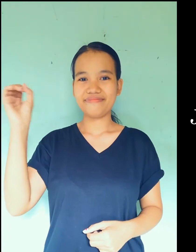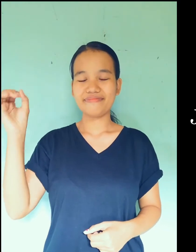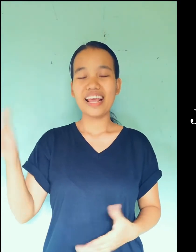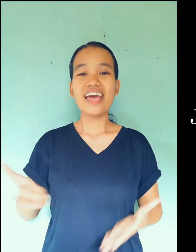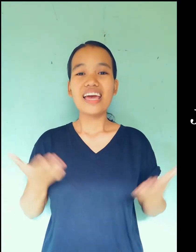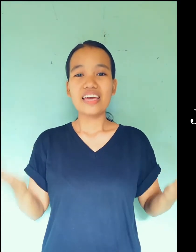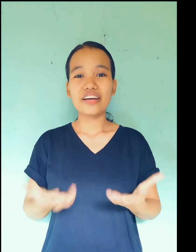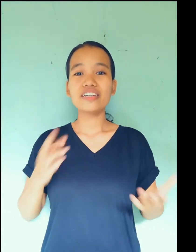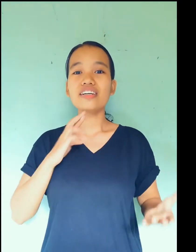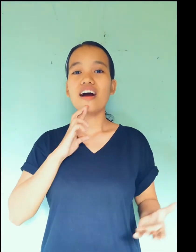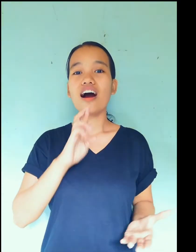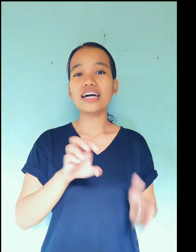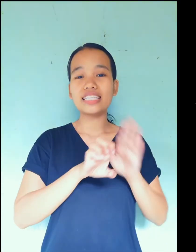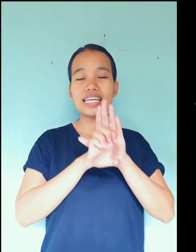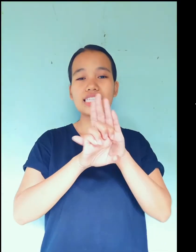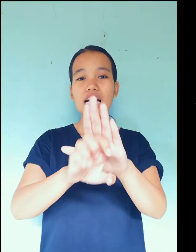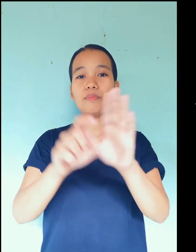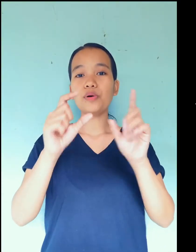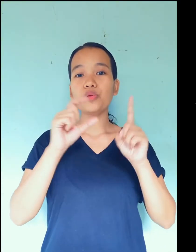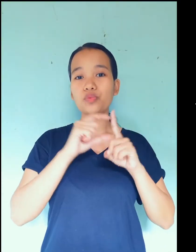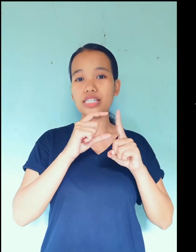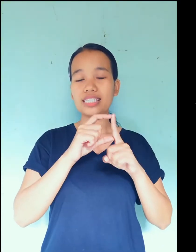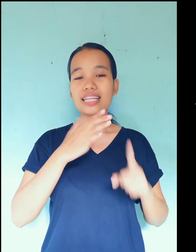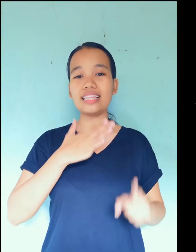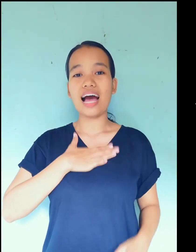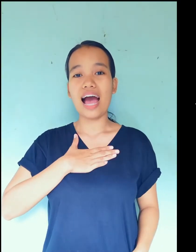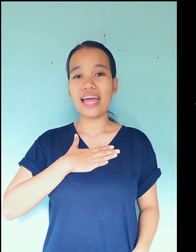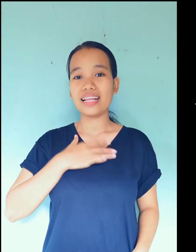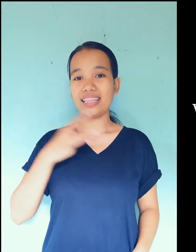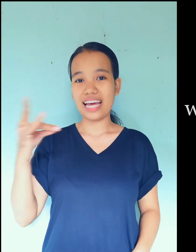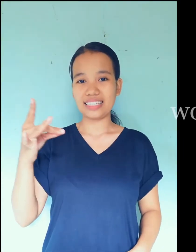Here are the example words that I like.